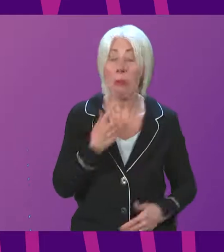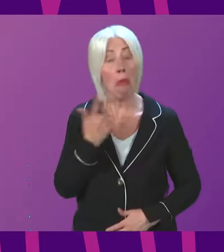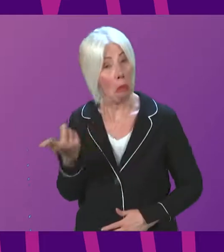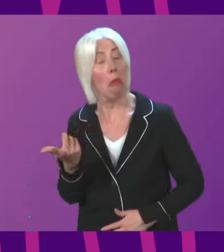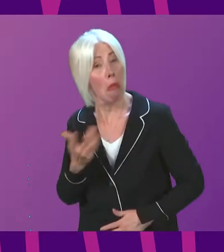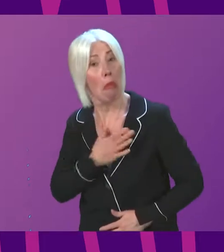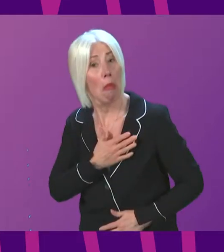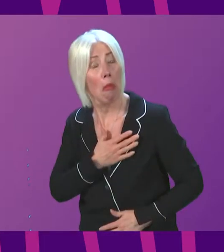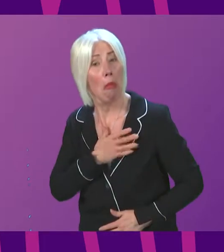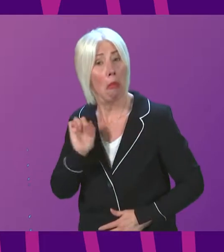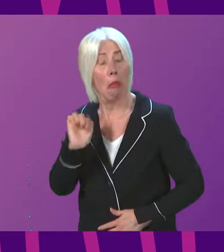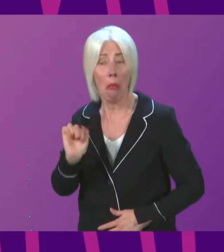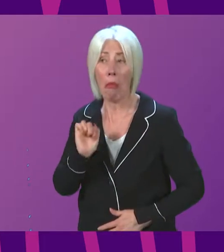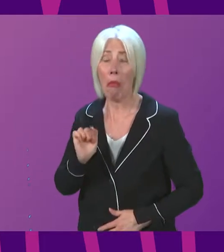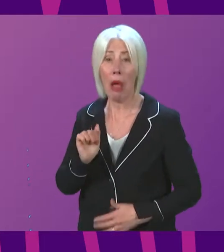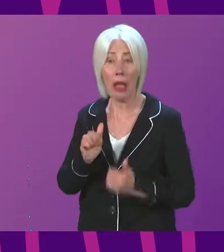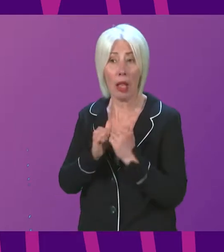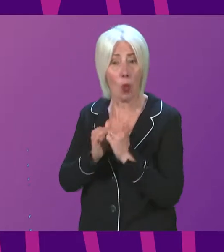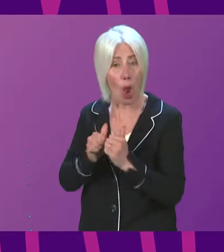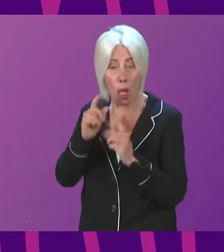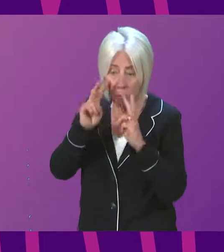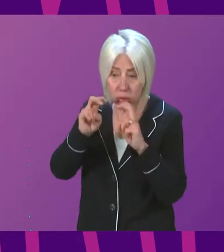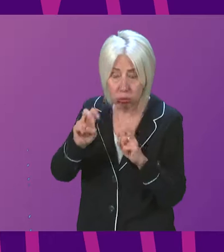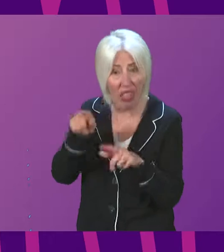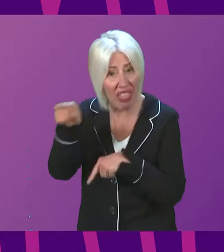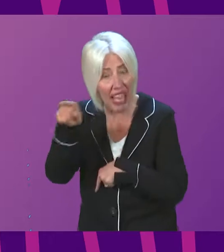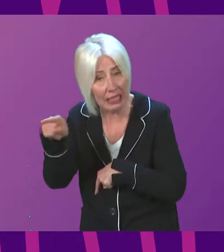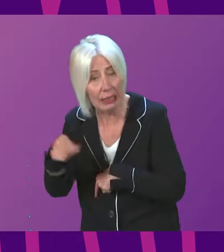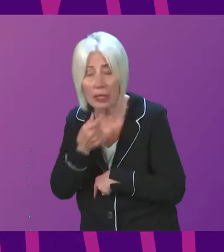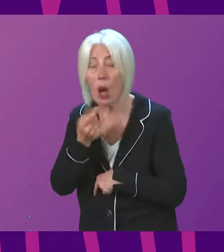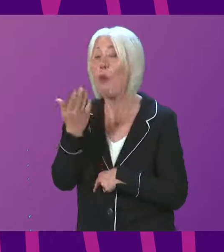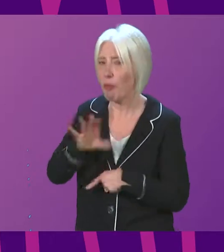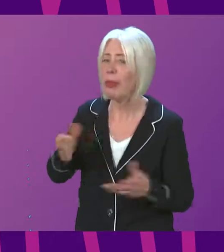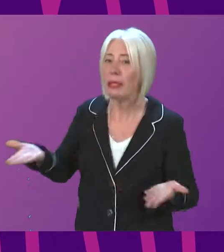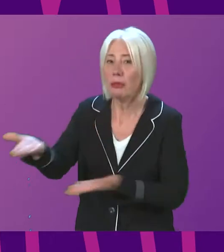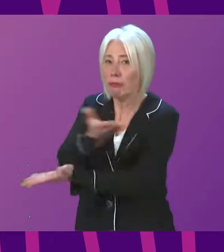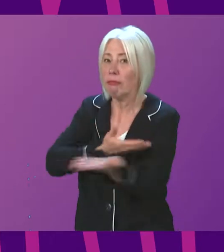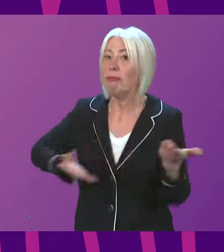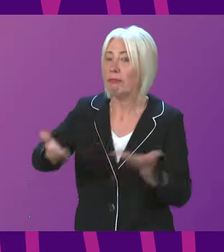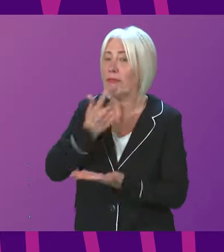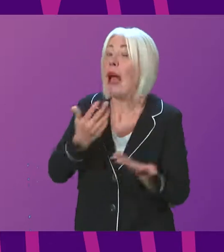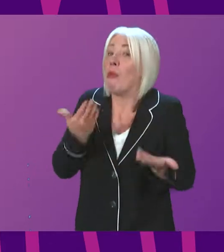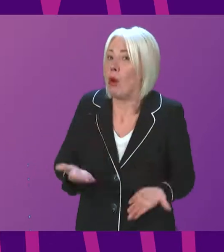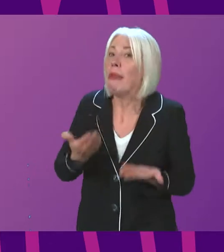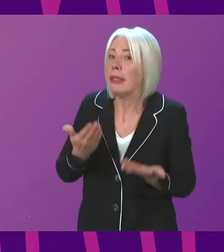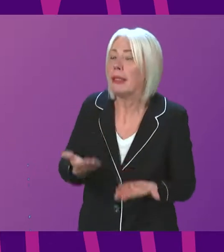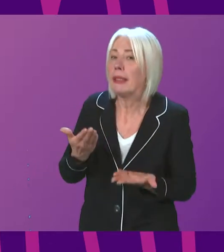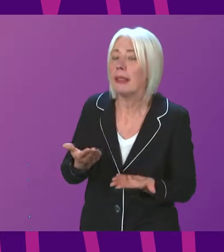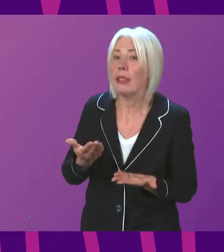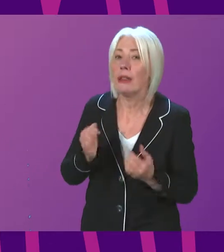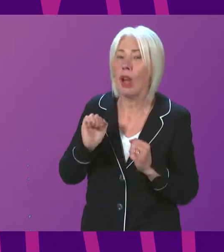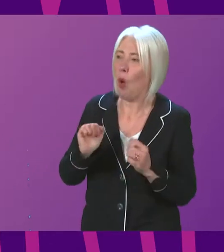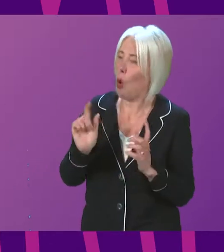merit in exploring the point that Mr Cole-Hamilton has put to me, and there is discussion being undertaken about the